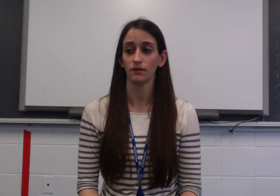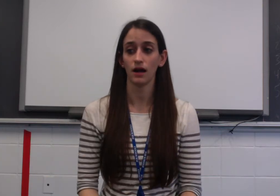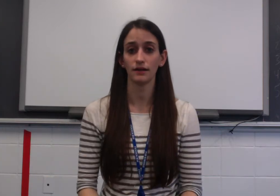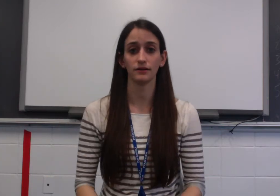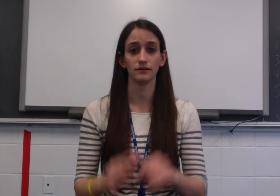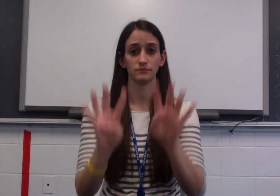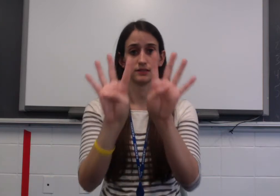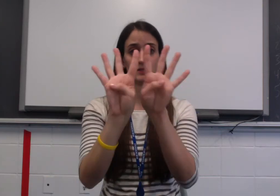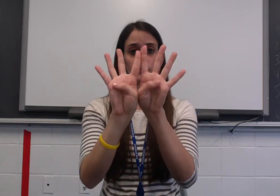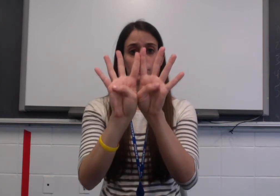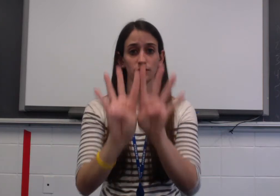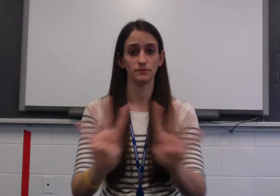Hanukkah like the menorah.